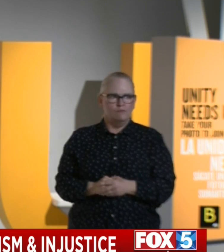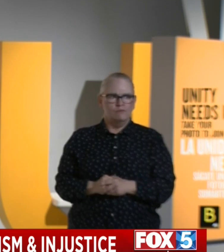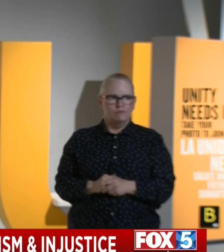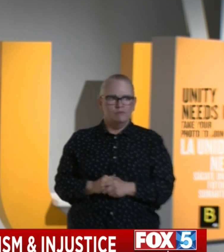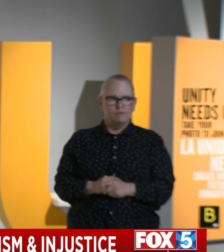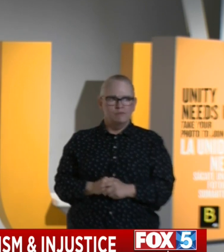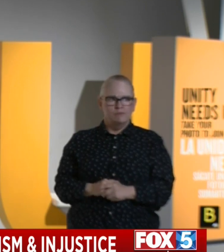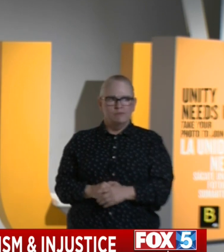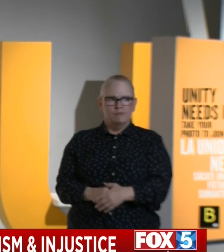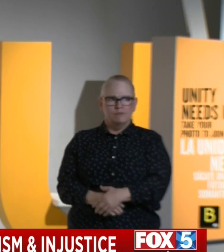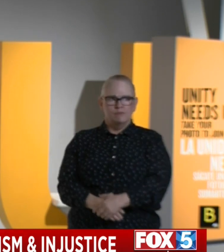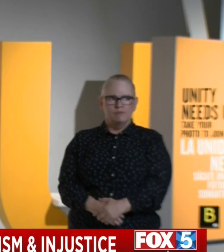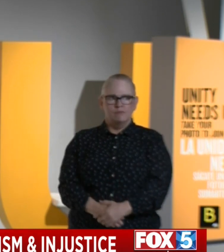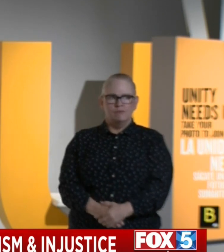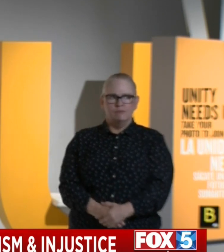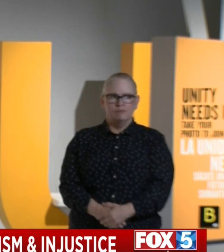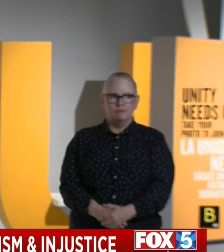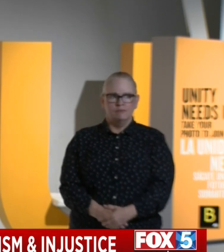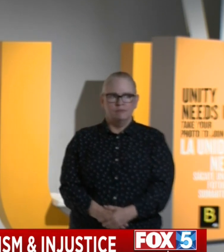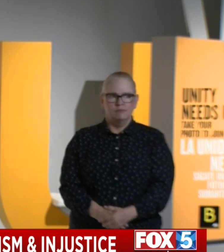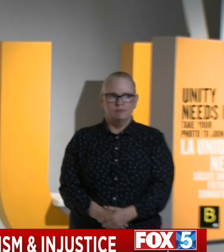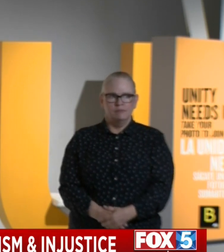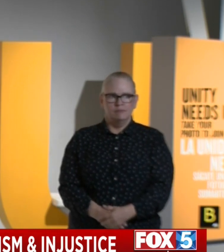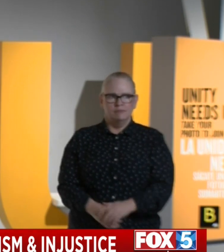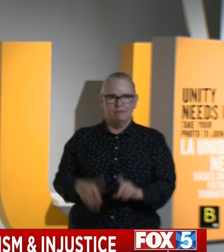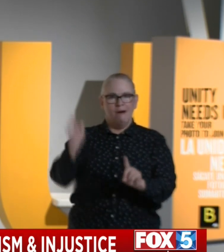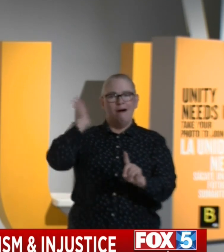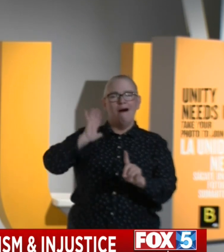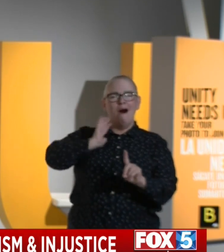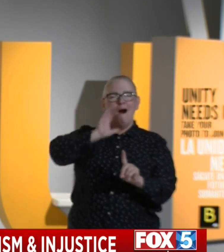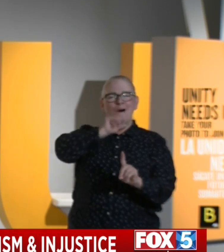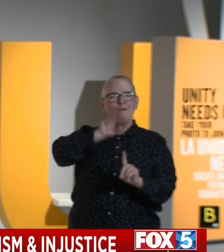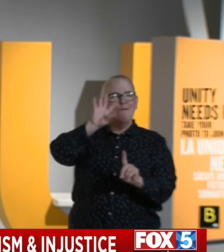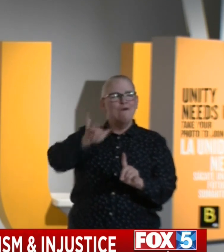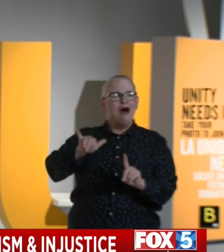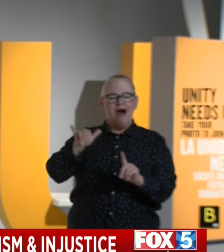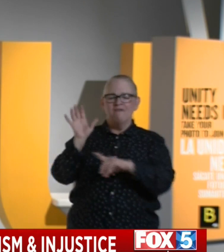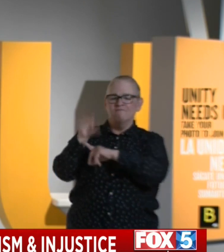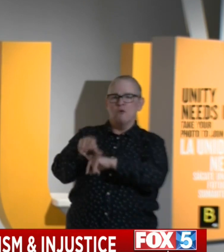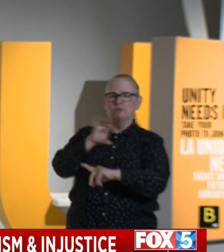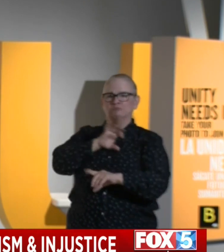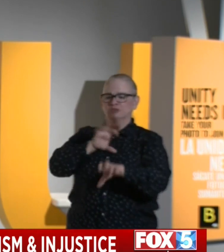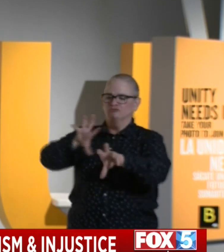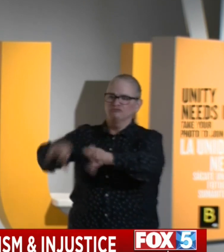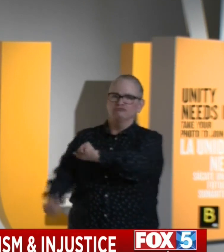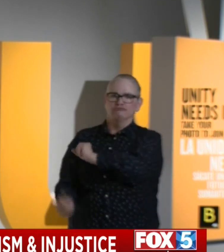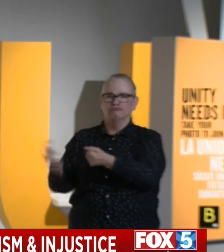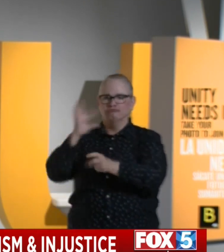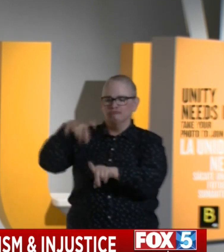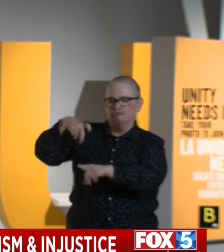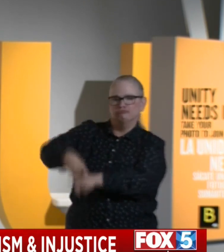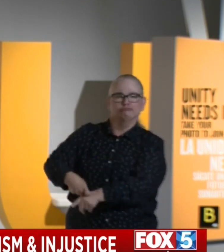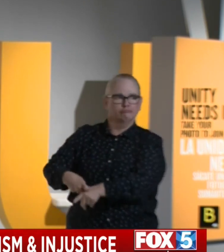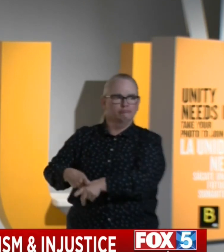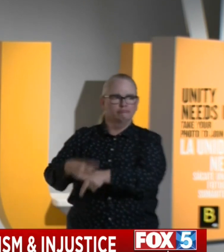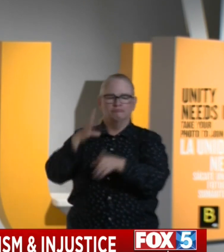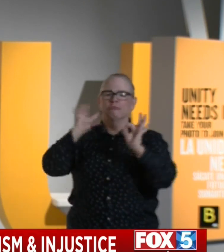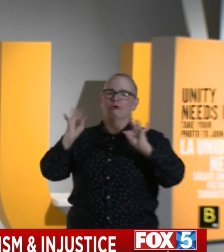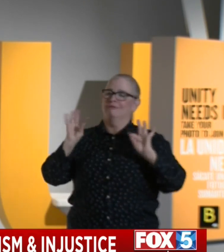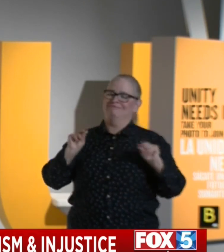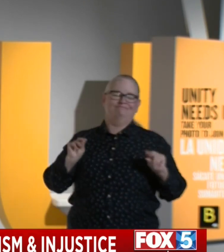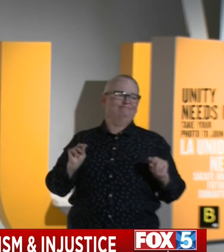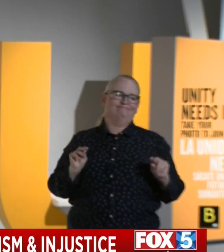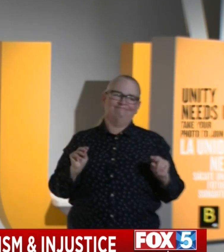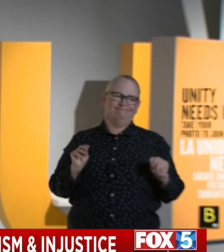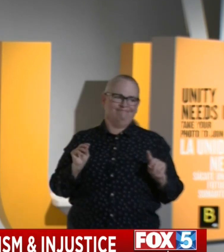antiquated practices as it relates to use of force. It was a controversial bill. There was previous efforts to advance the bill.